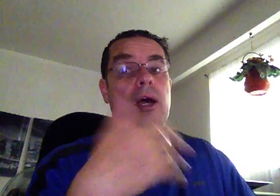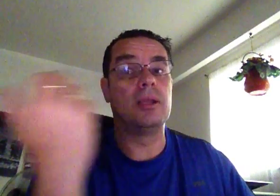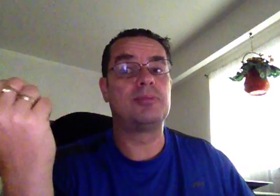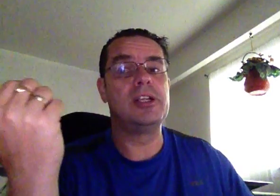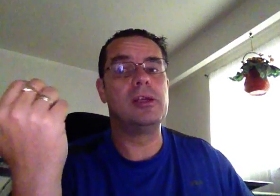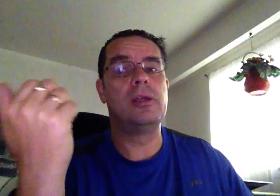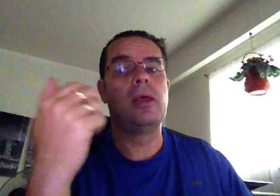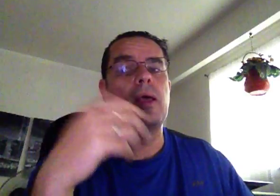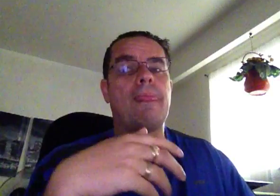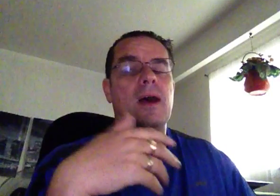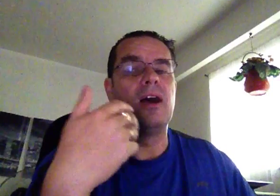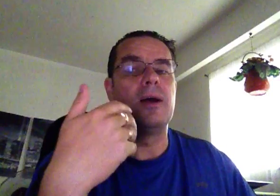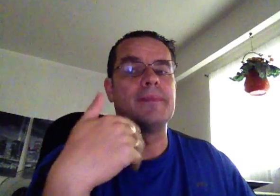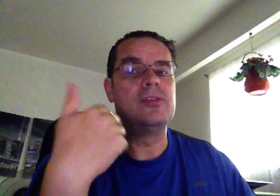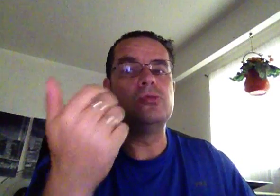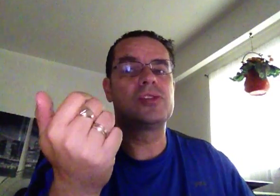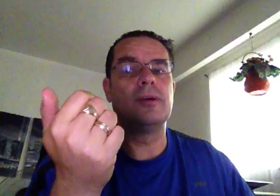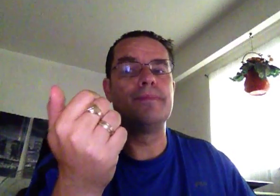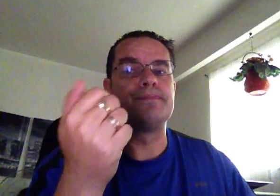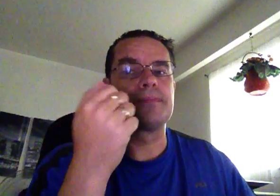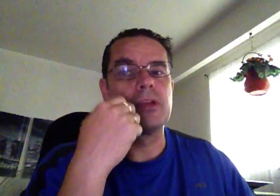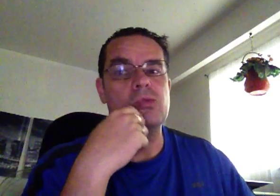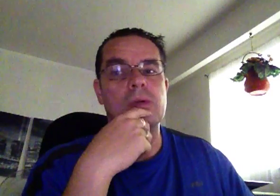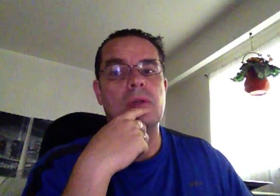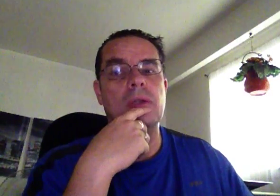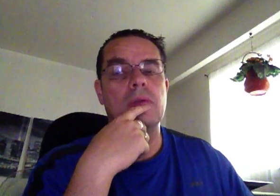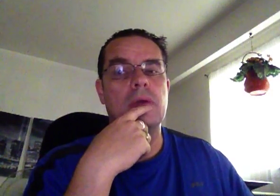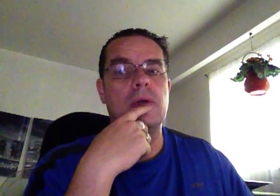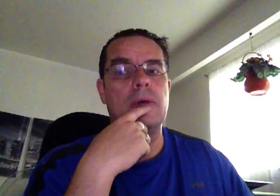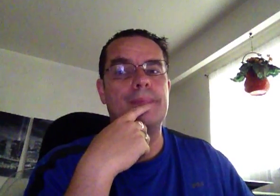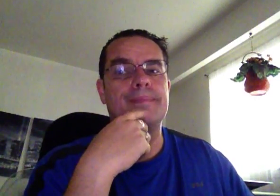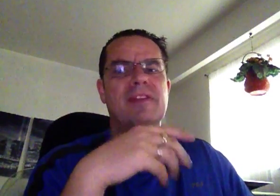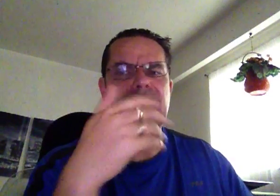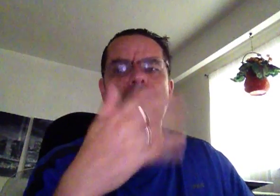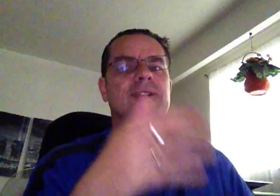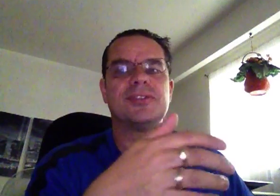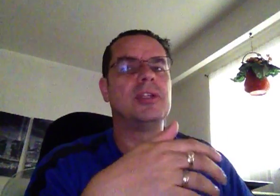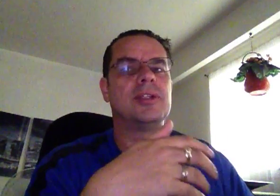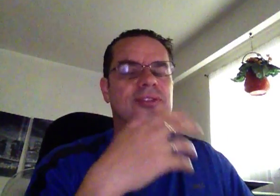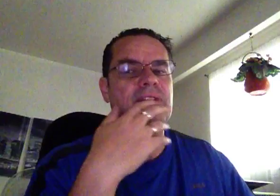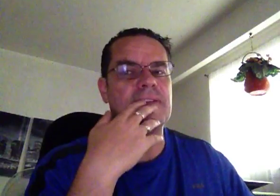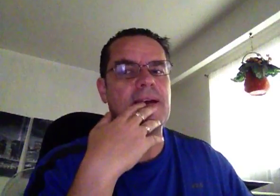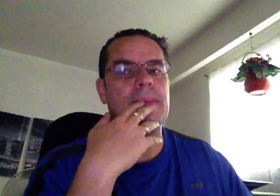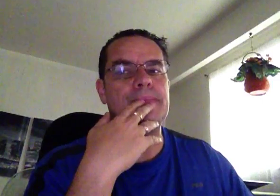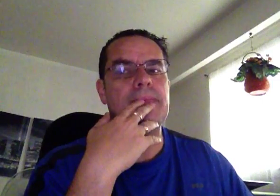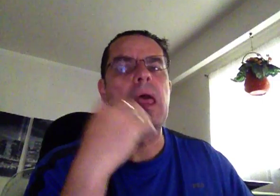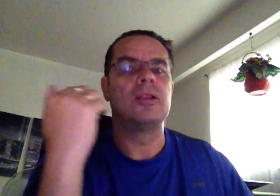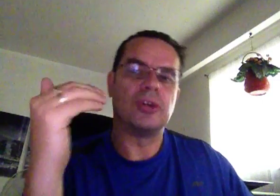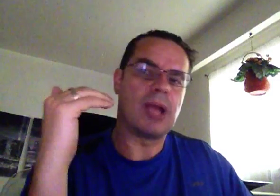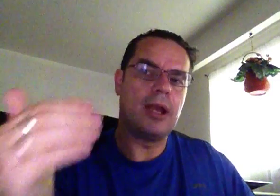it looks pretty good. You can do some cool event processing and stuff like that. So, I'm kind